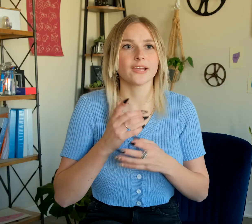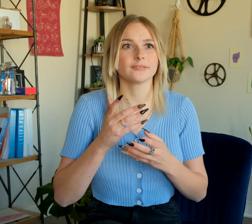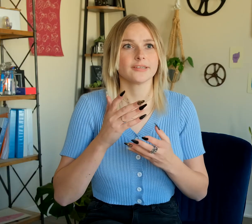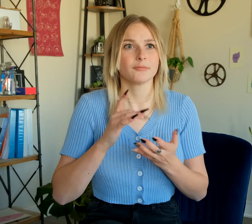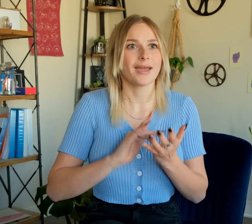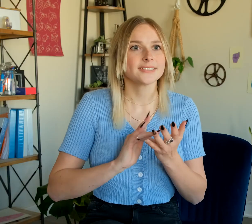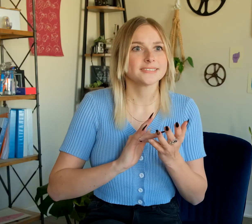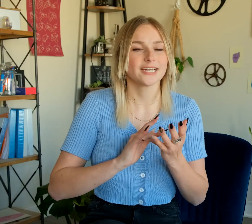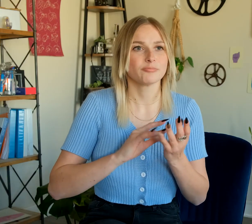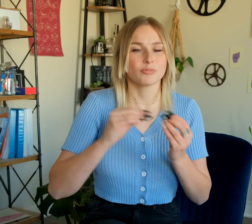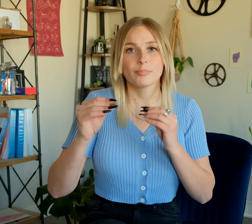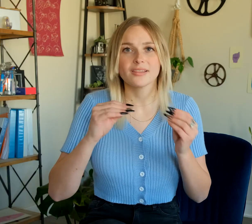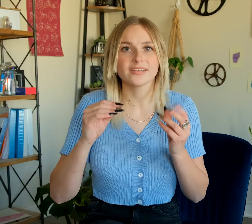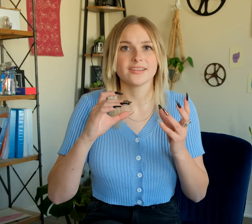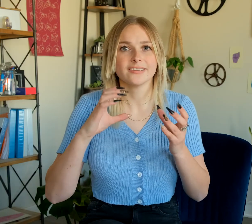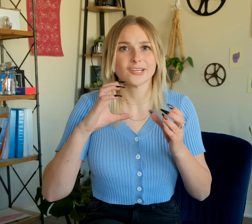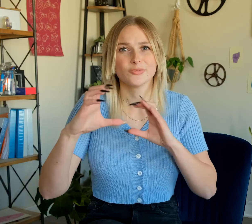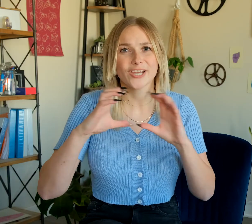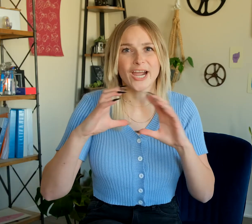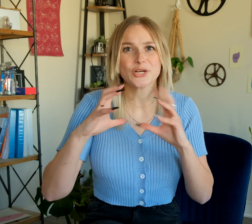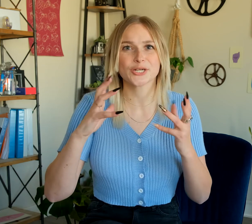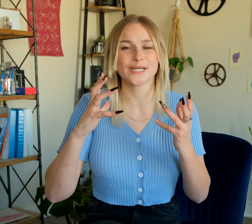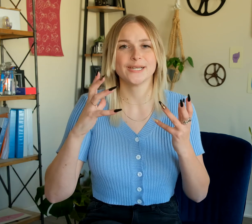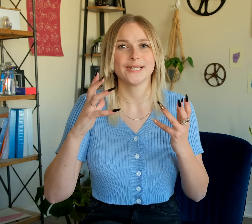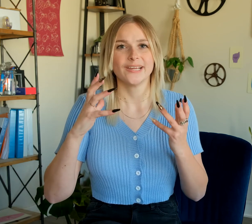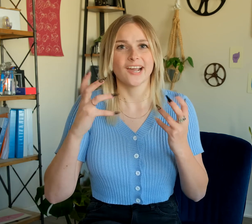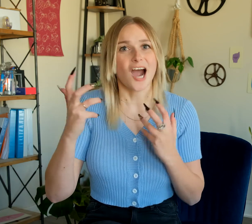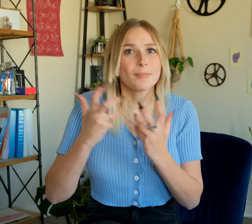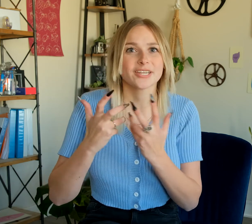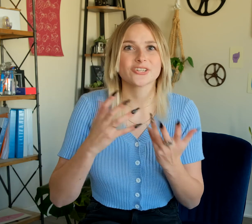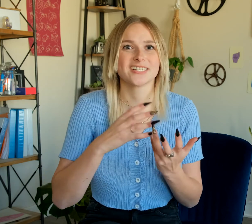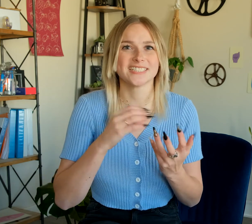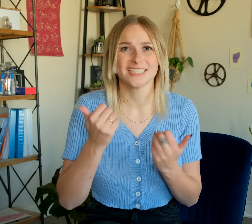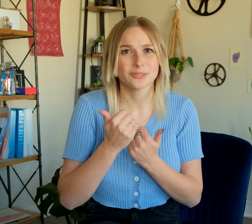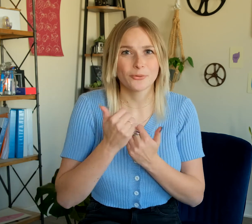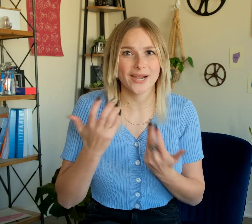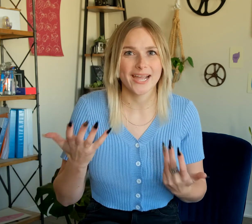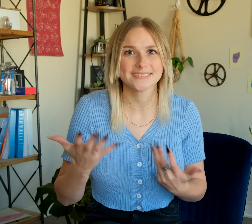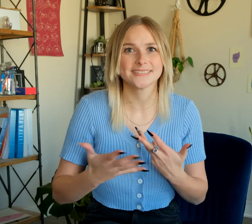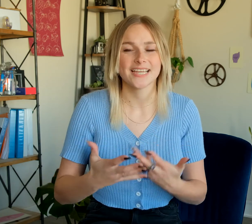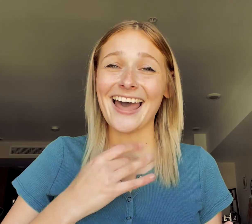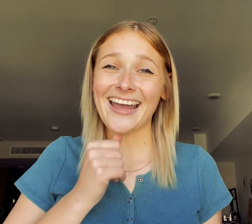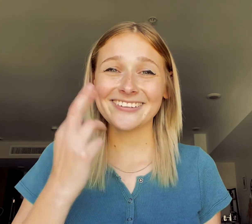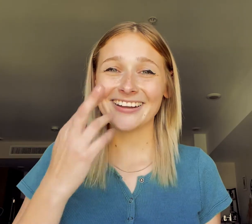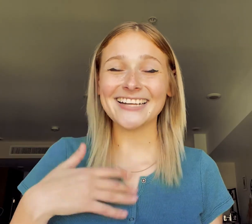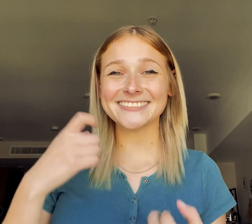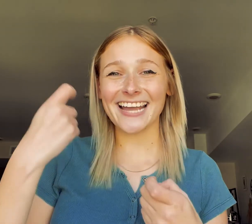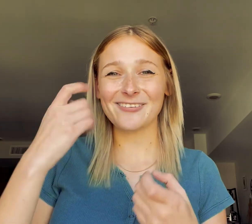medicine, mobility, communication, accommodation, and support areas. I didn't realize the camera